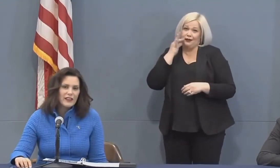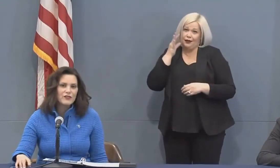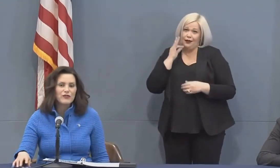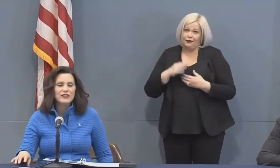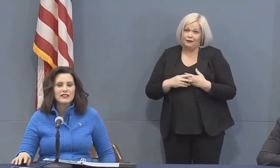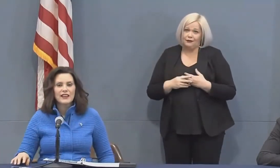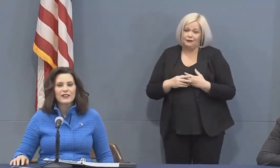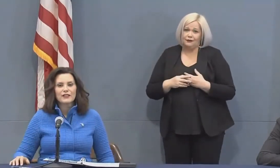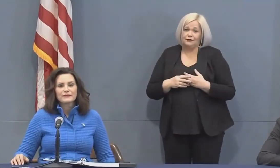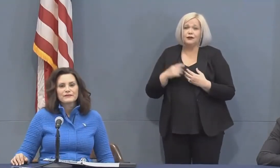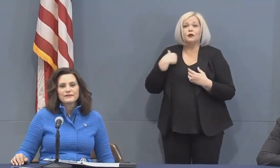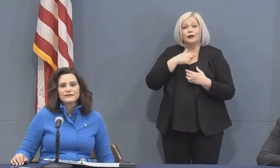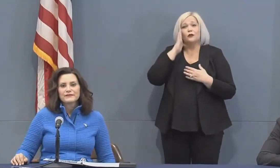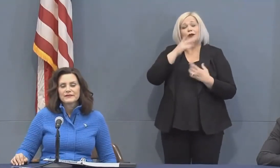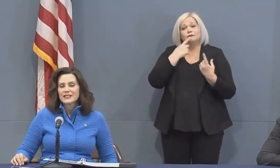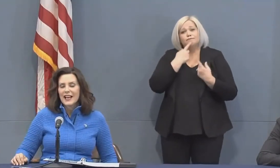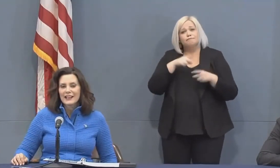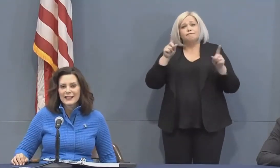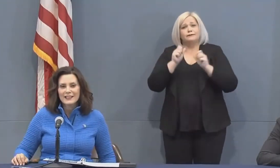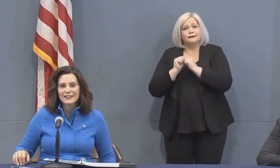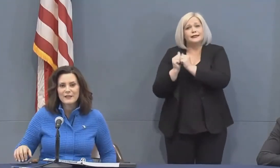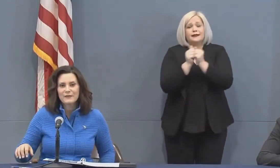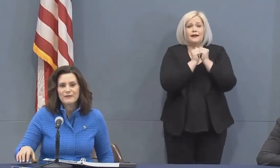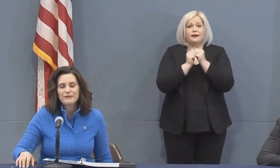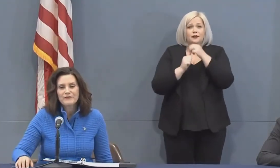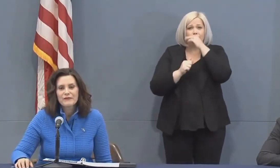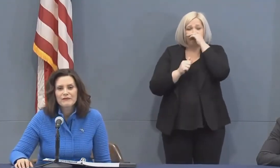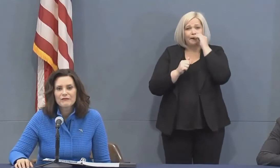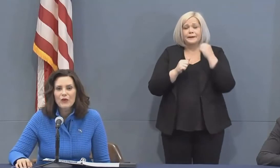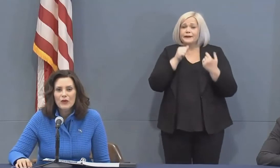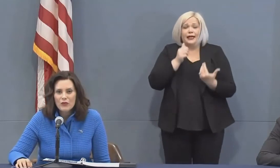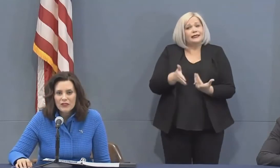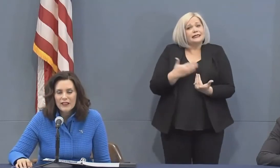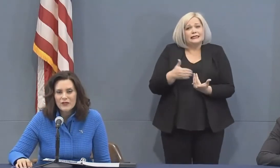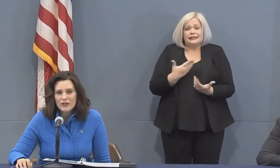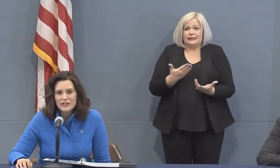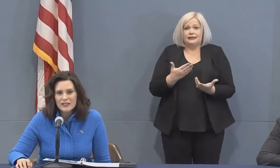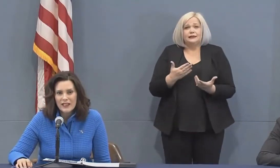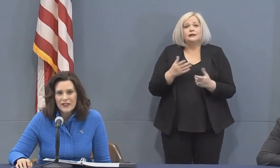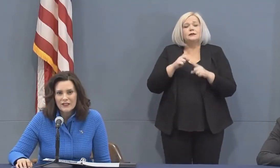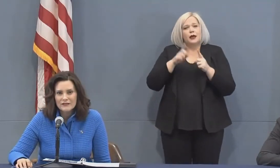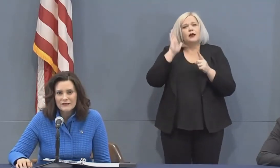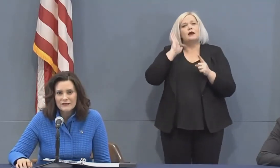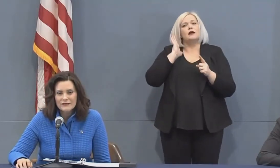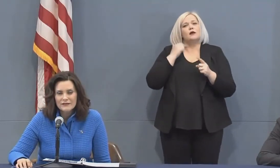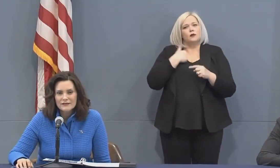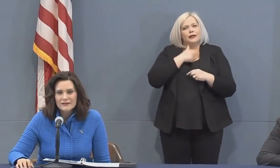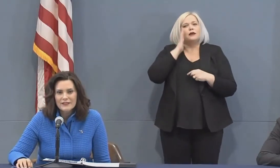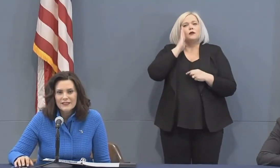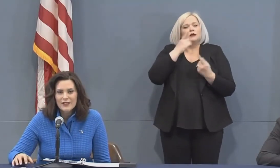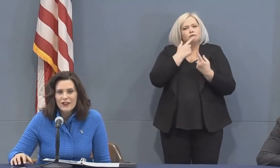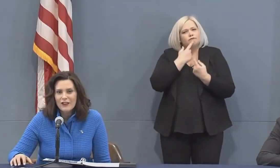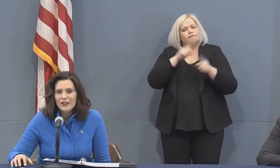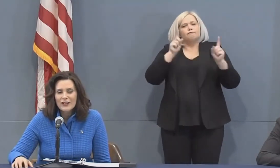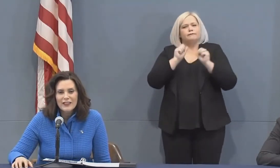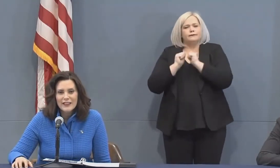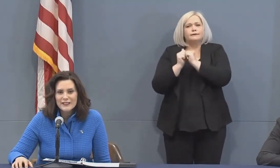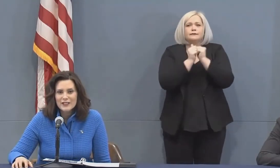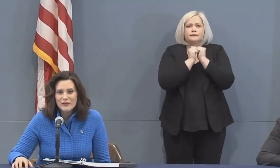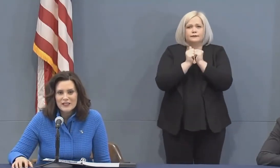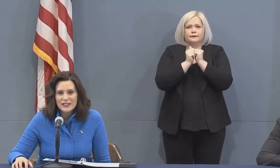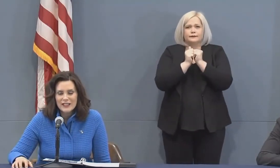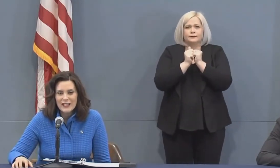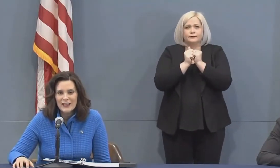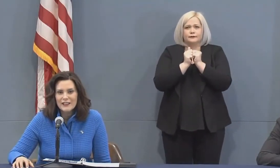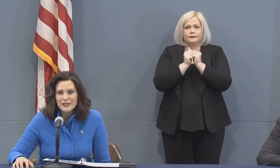We will get through this together. It's not easy, but we will get through this together. There are good